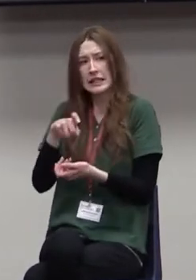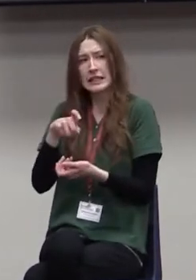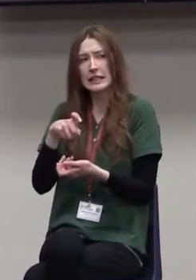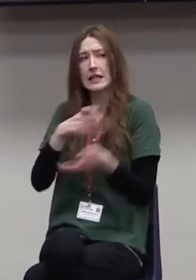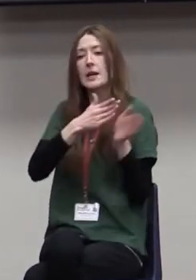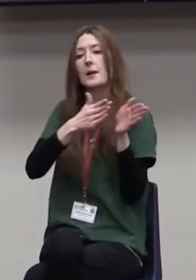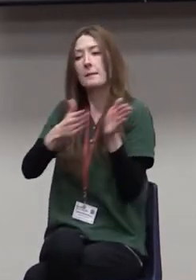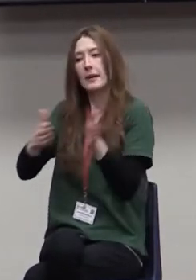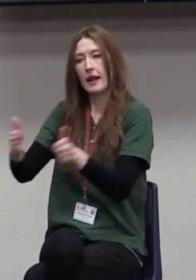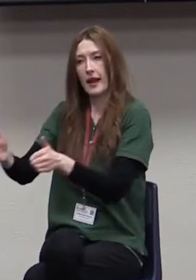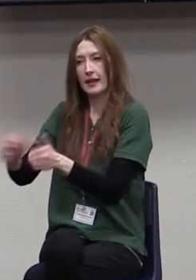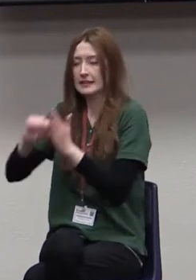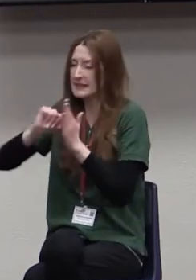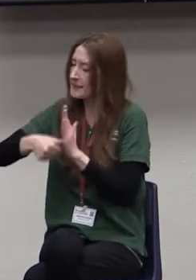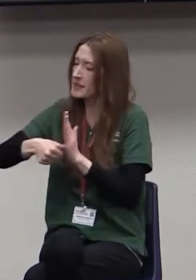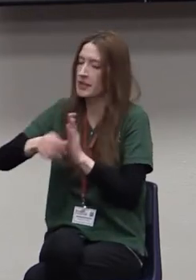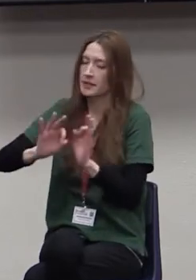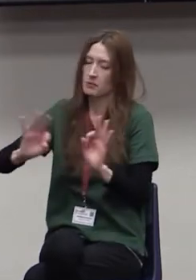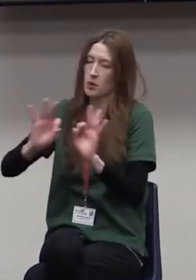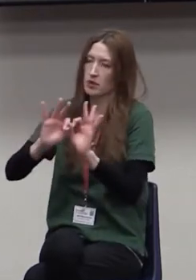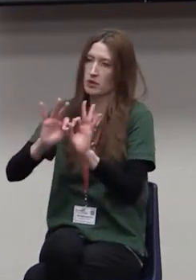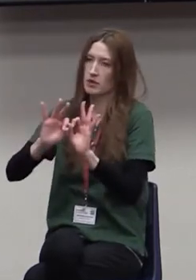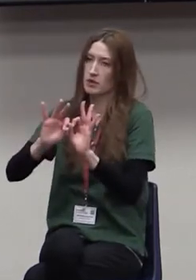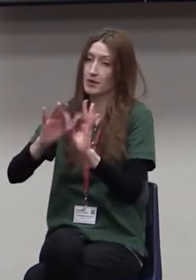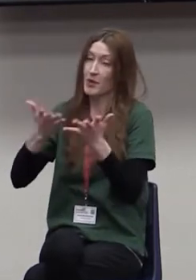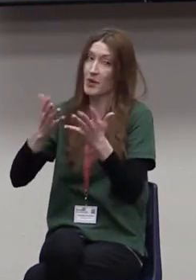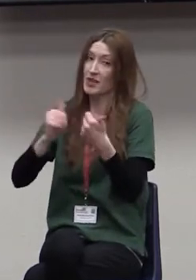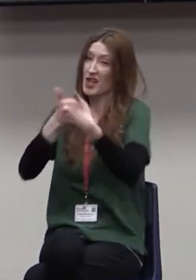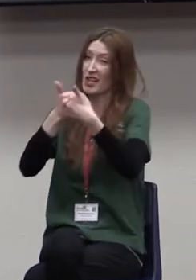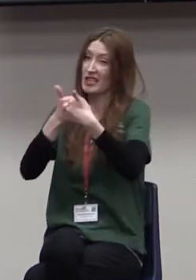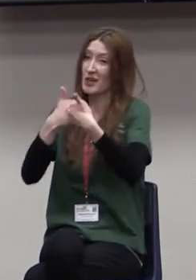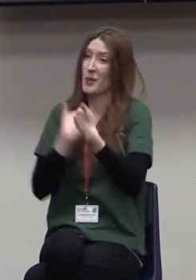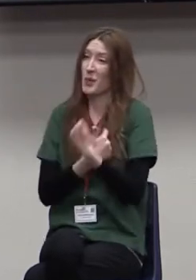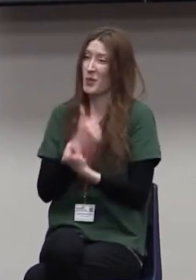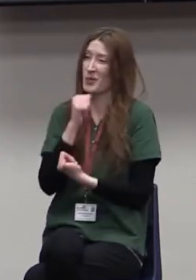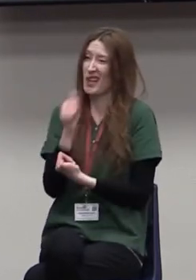the challenge. We're not used to that in the church.